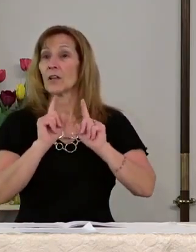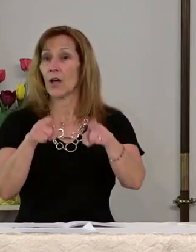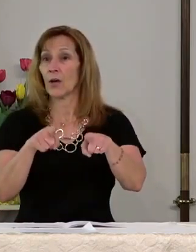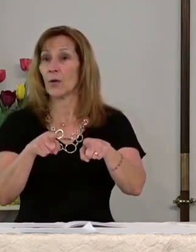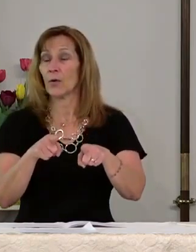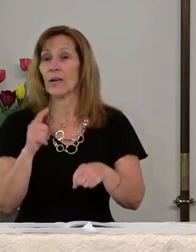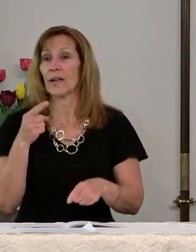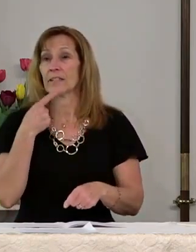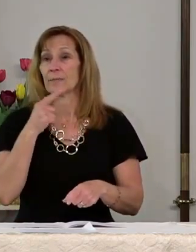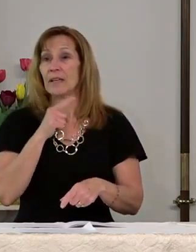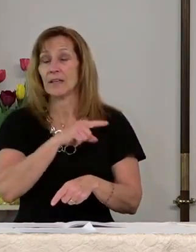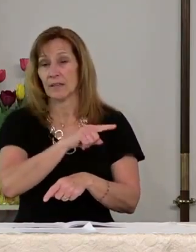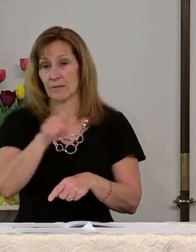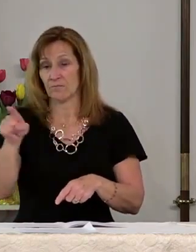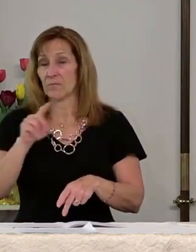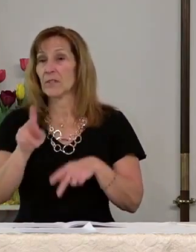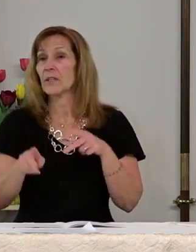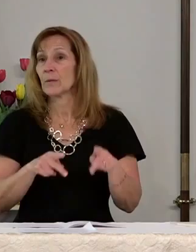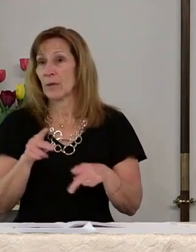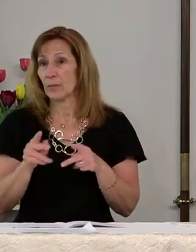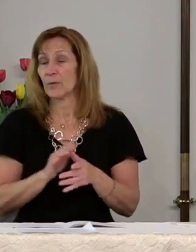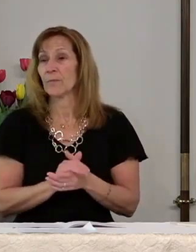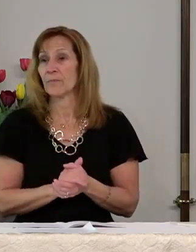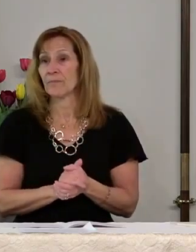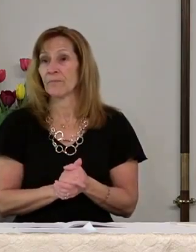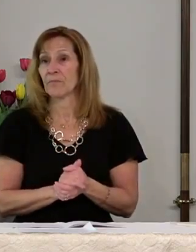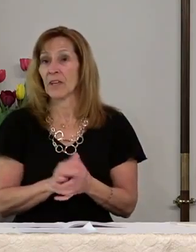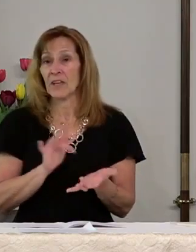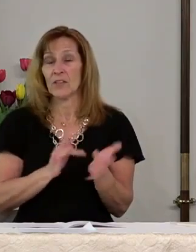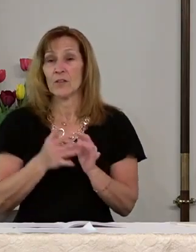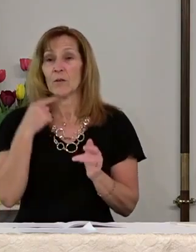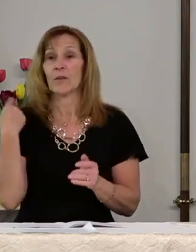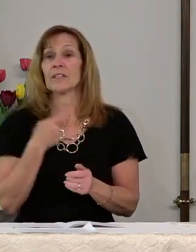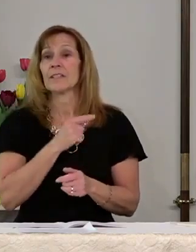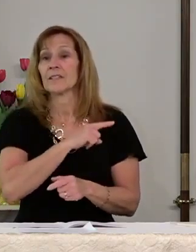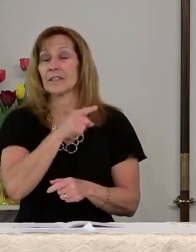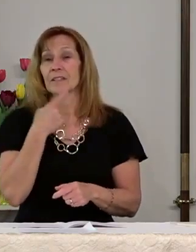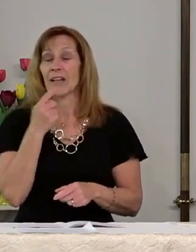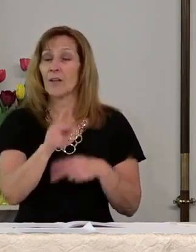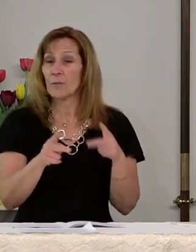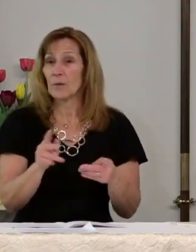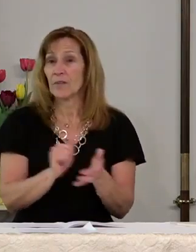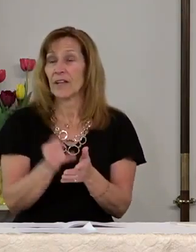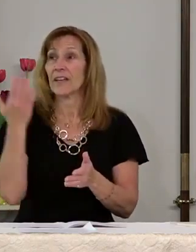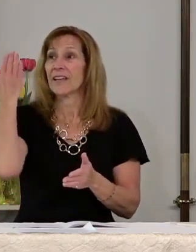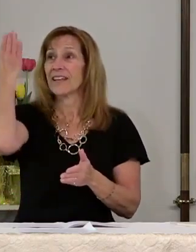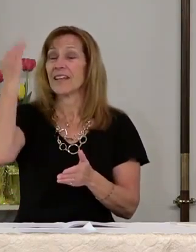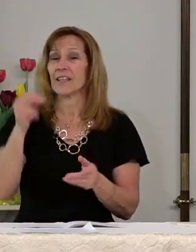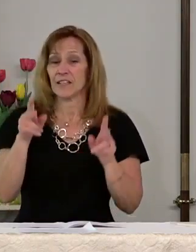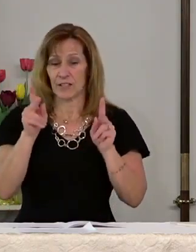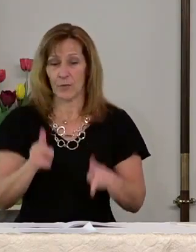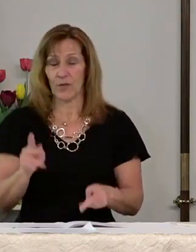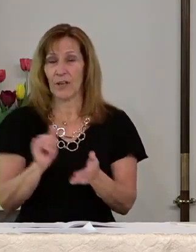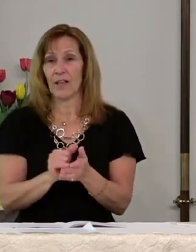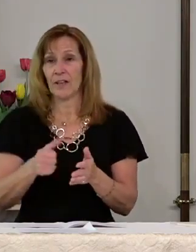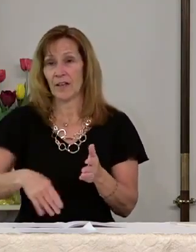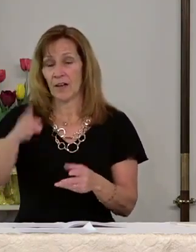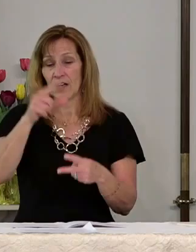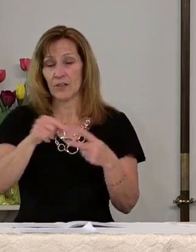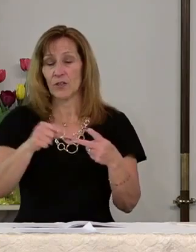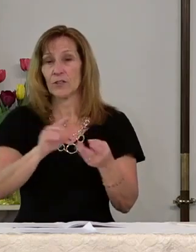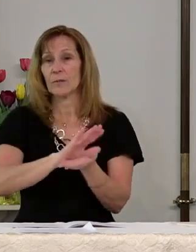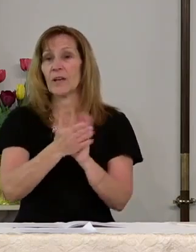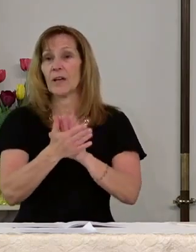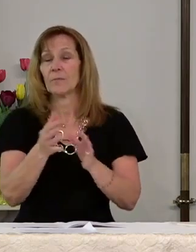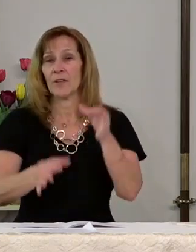and speak to the people. He told us to tell them that he is the one that God chose to be the